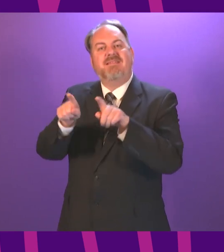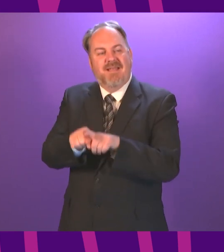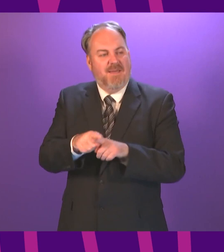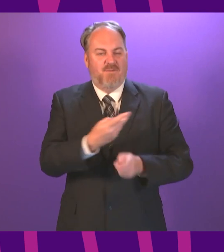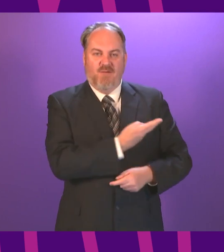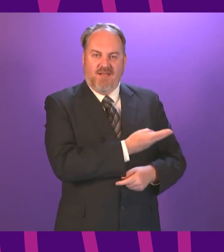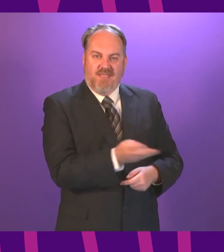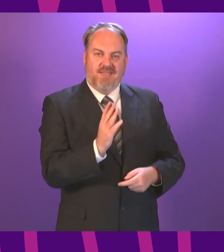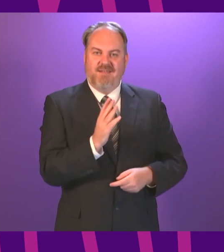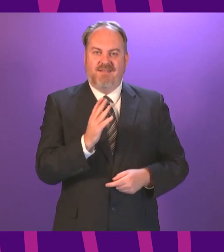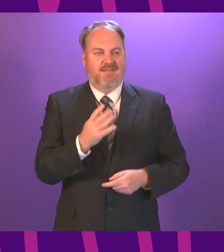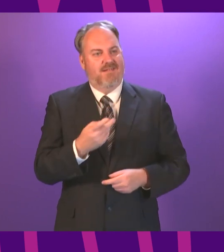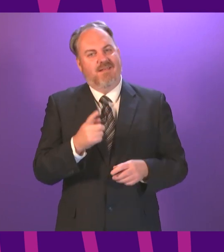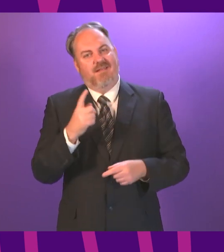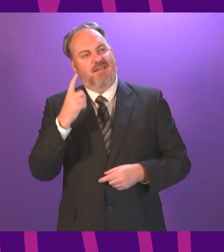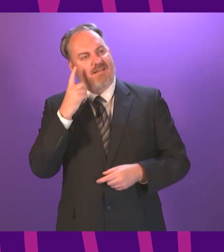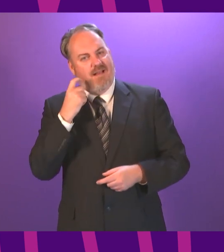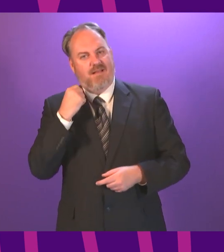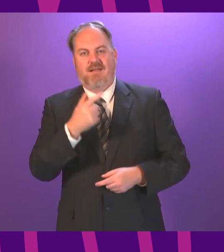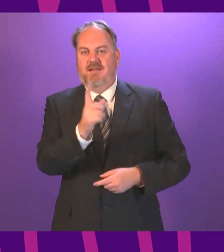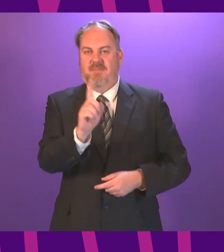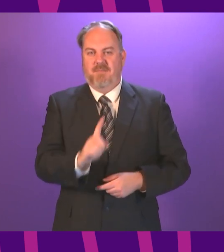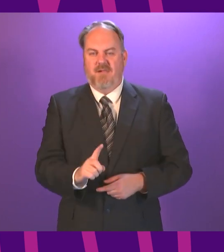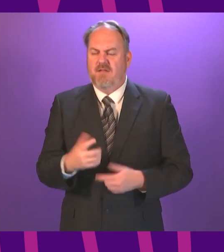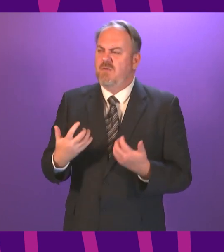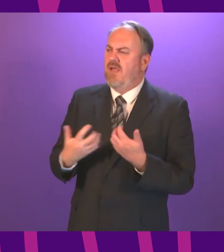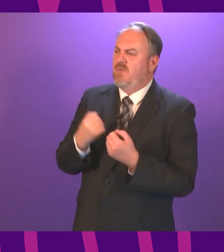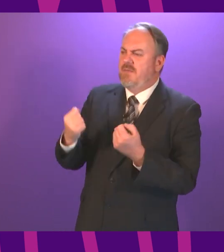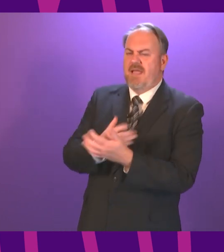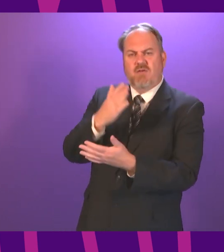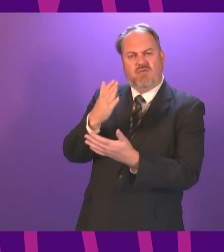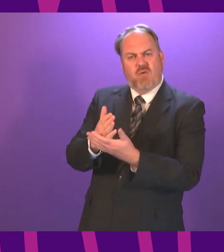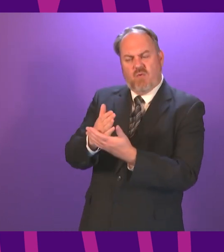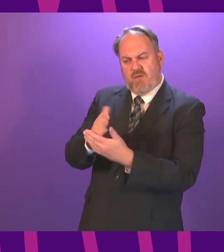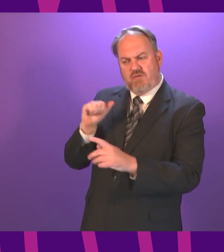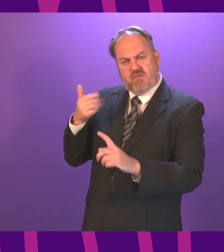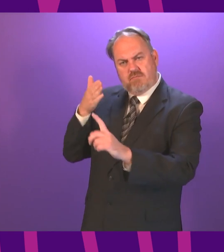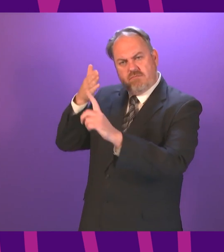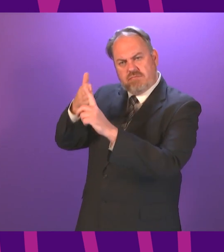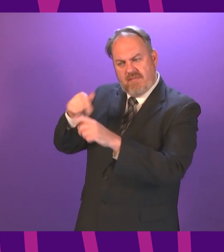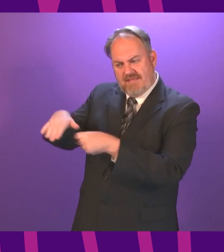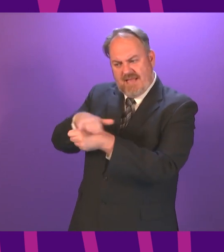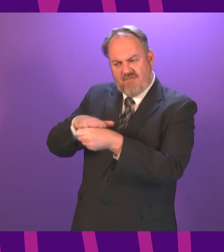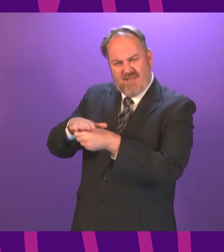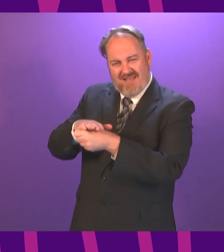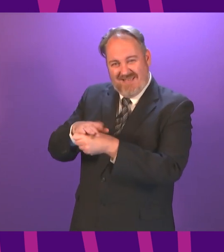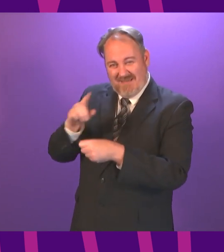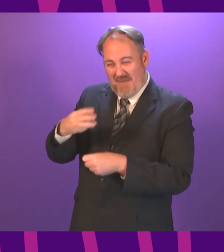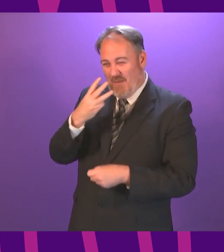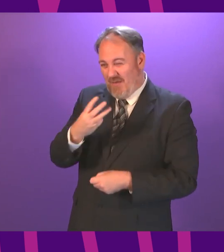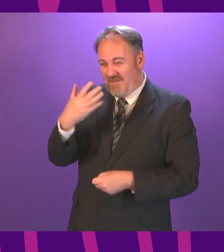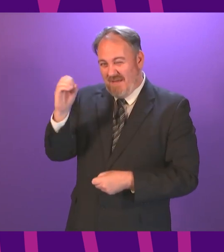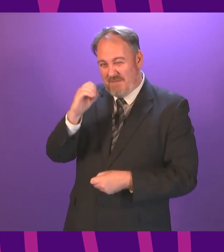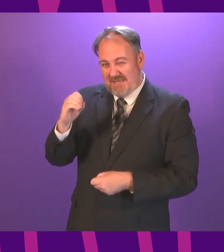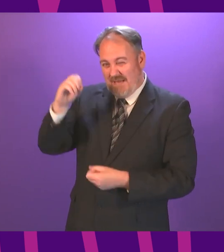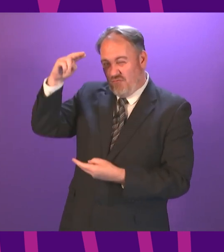minister explain how his government plans to prioritise this sector and reverse a trend that has been 35%